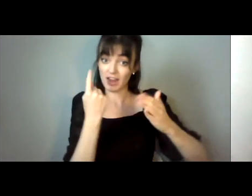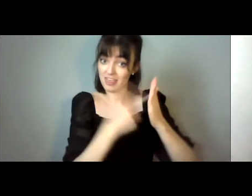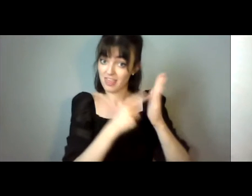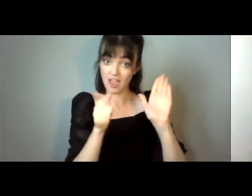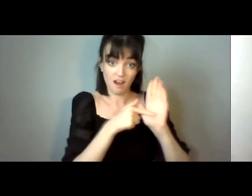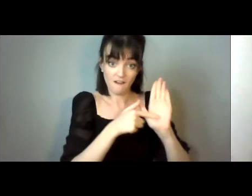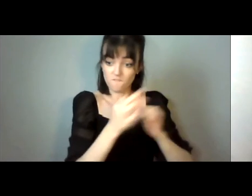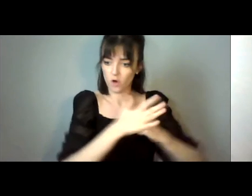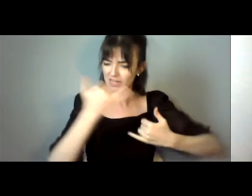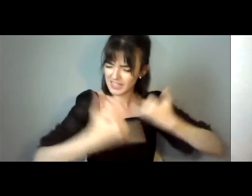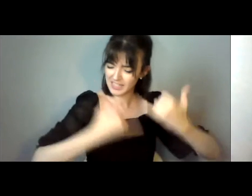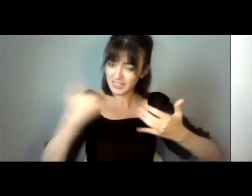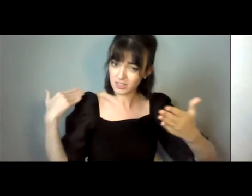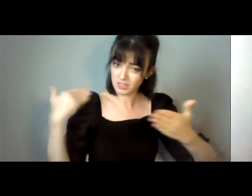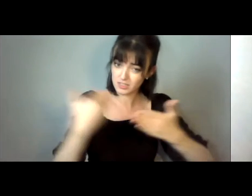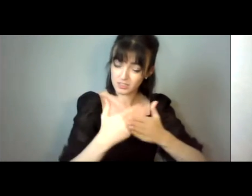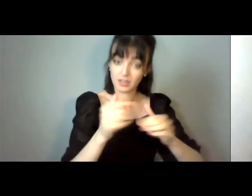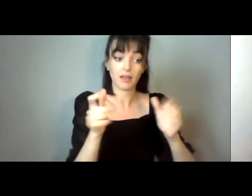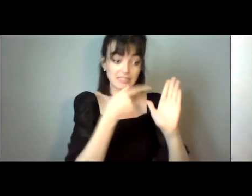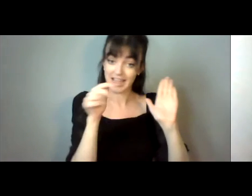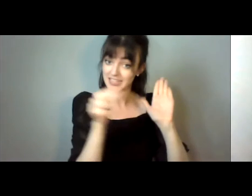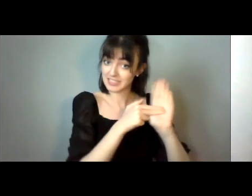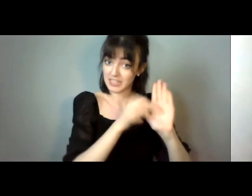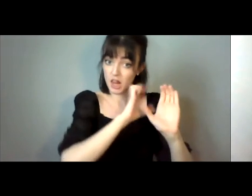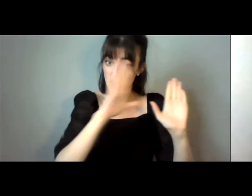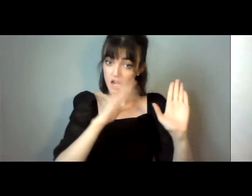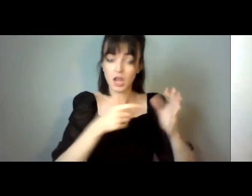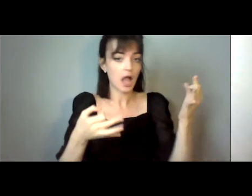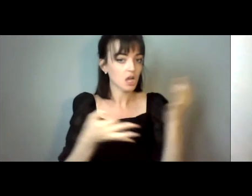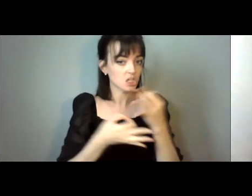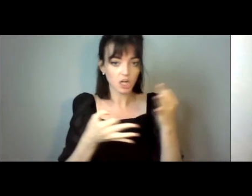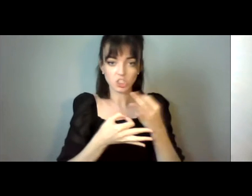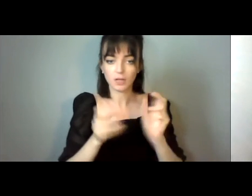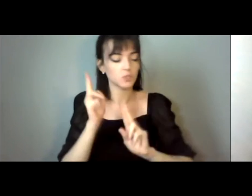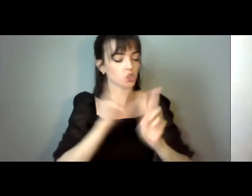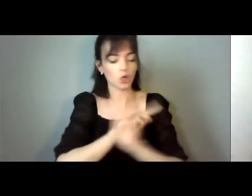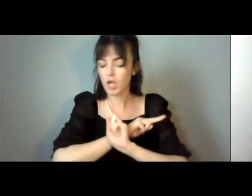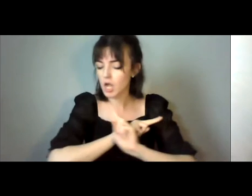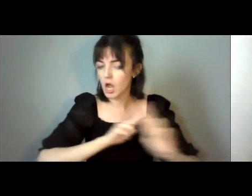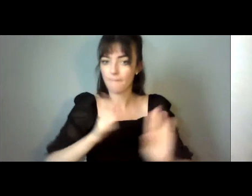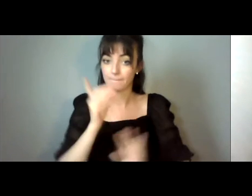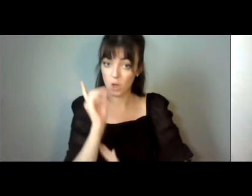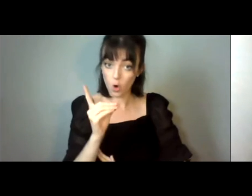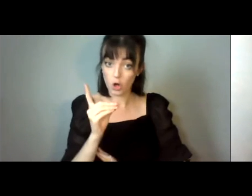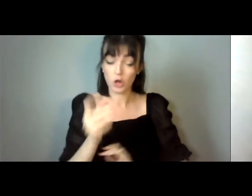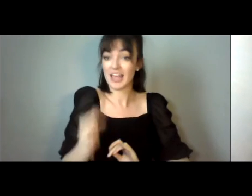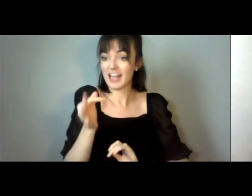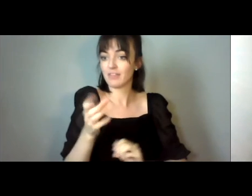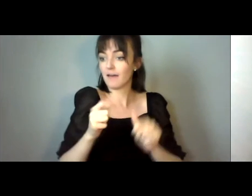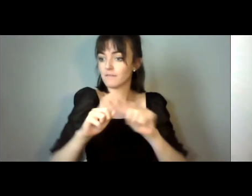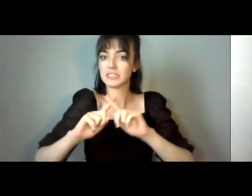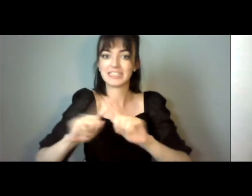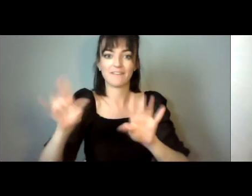for decades, that guardianship should not be ordered if there is a less restrictive alternative,